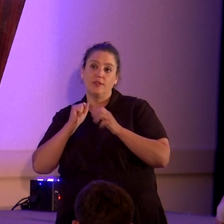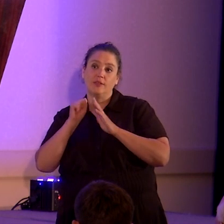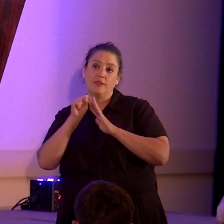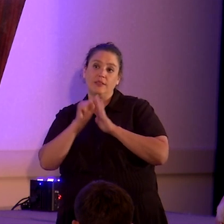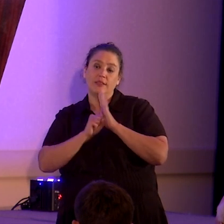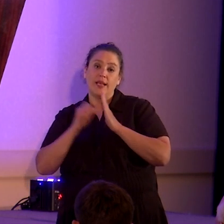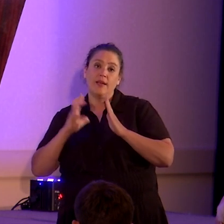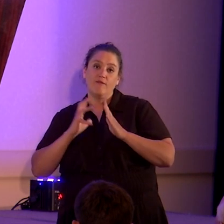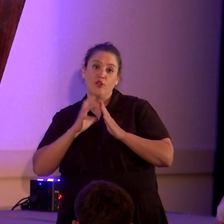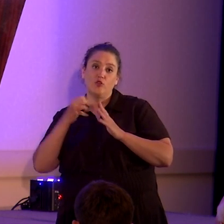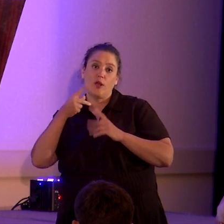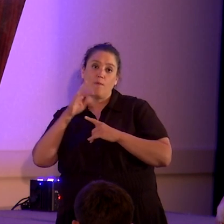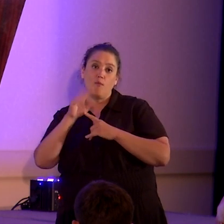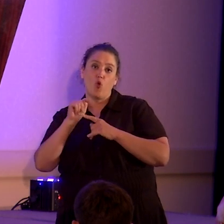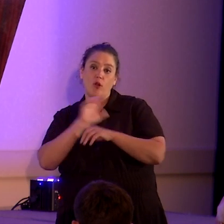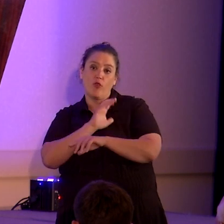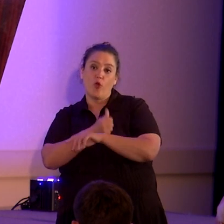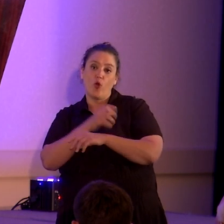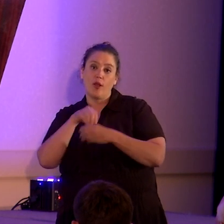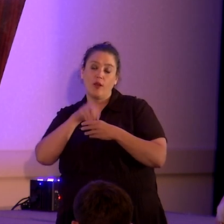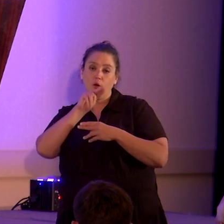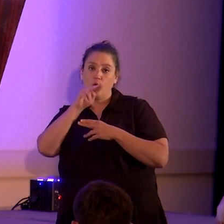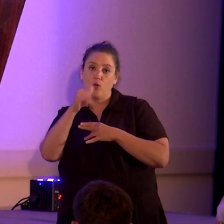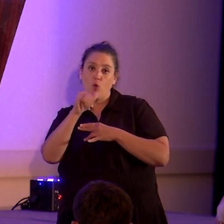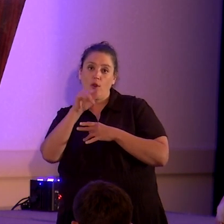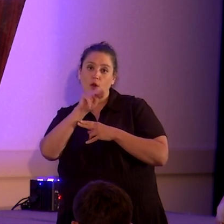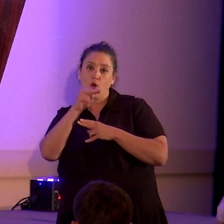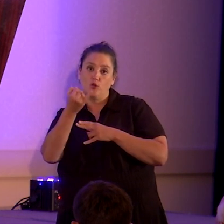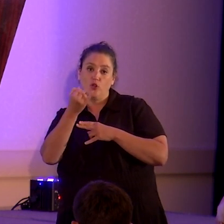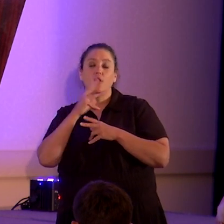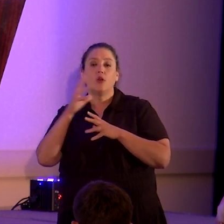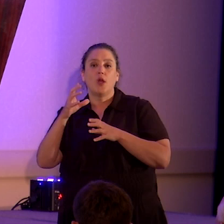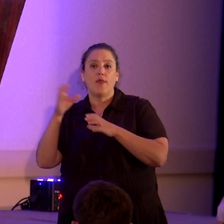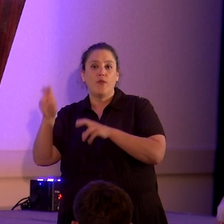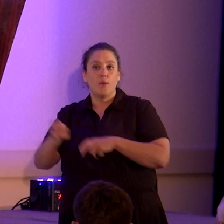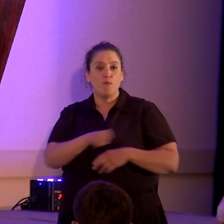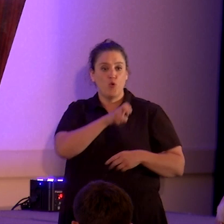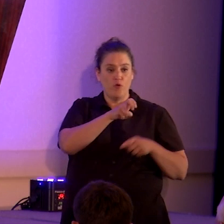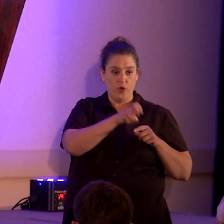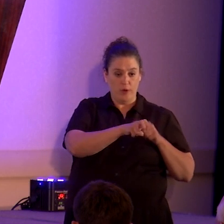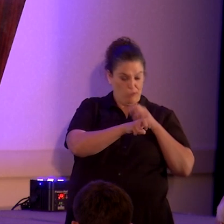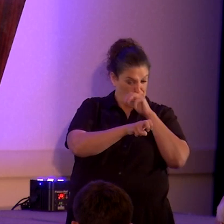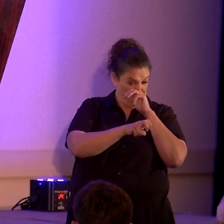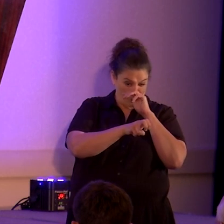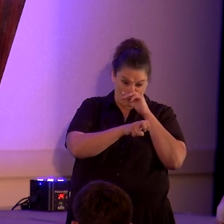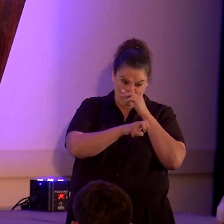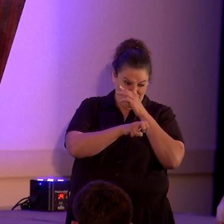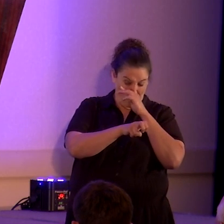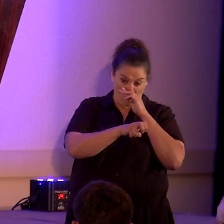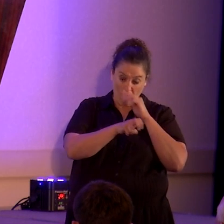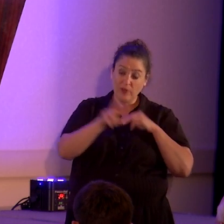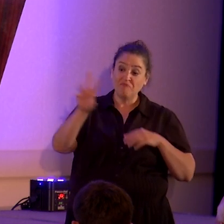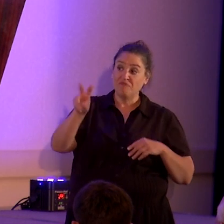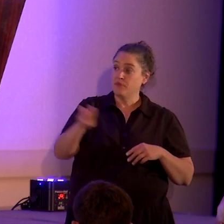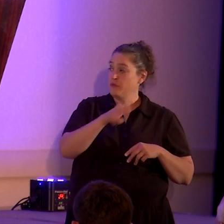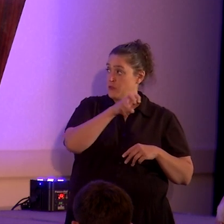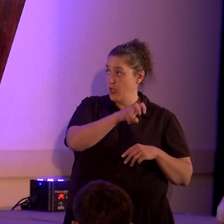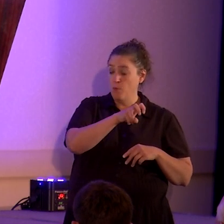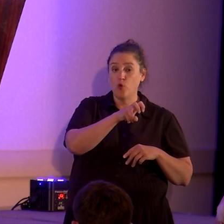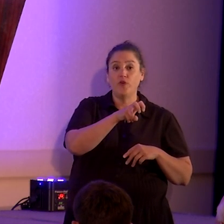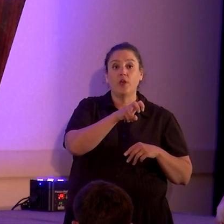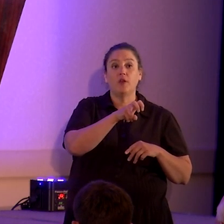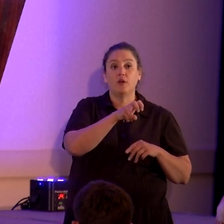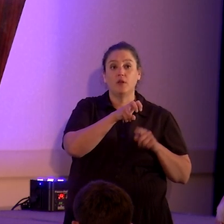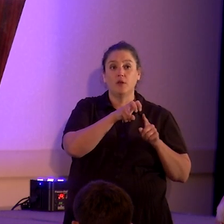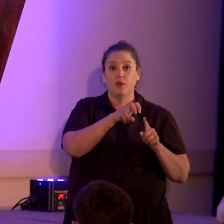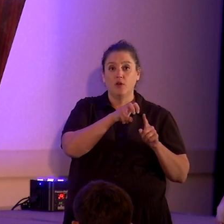officials, which is a government agency in New York and New Jersey. And they moved the monument, moved the cross beam to